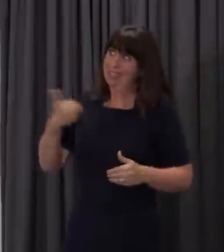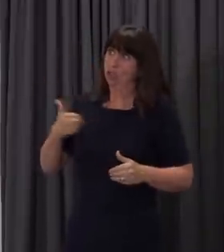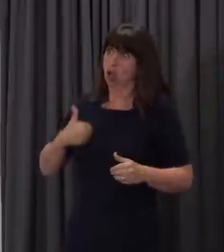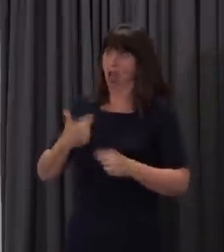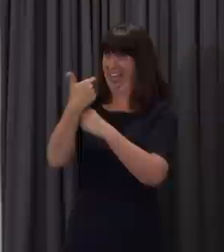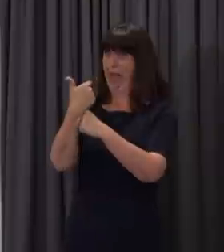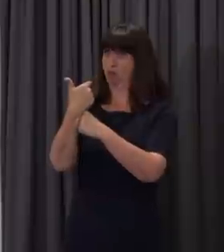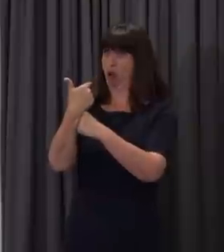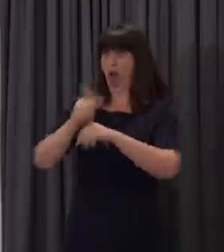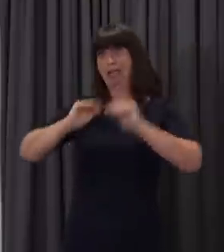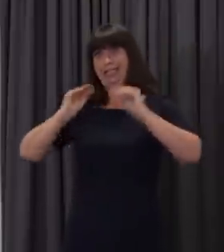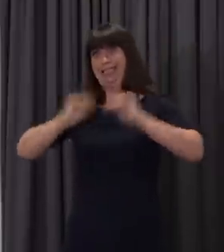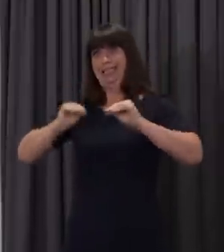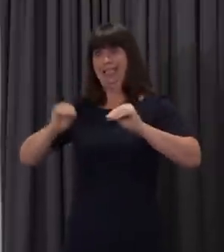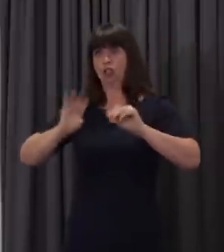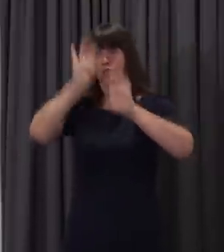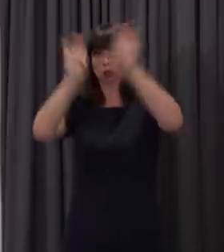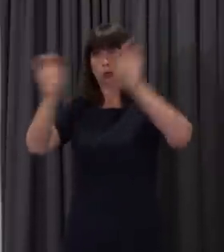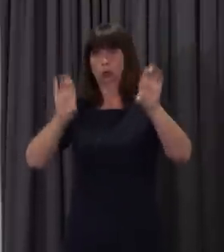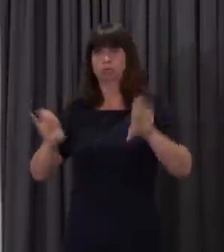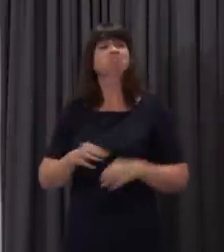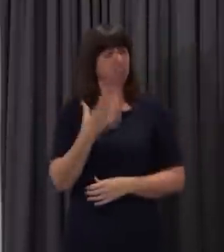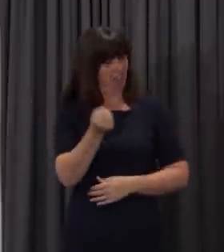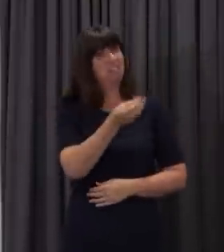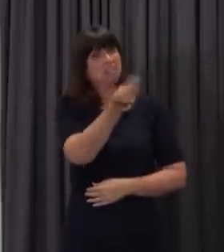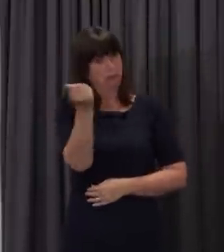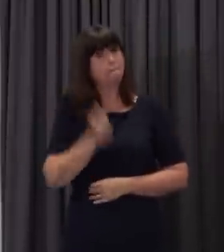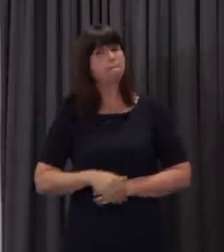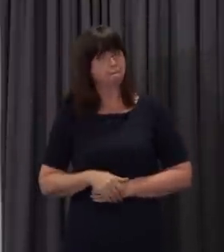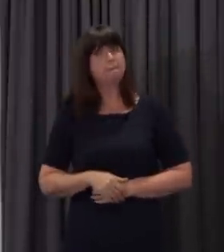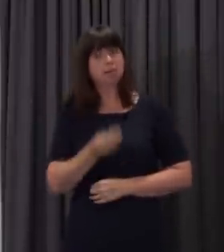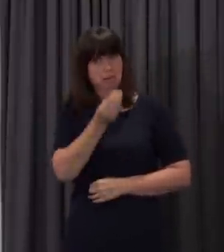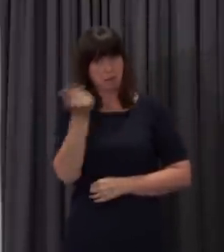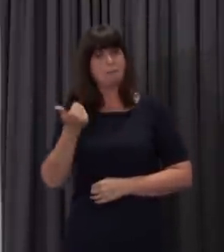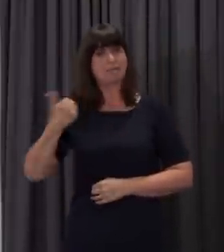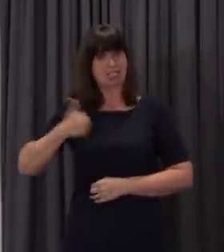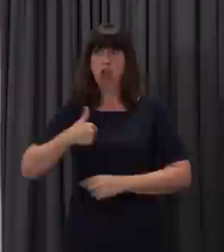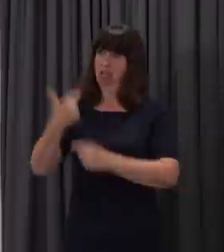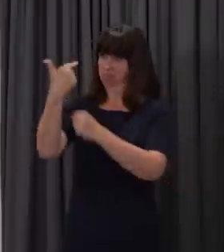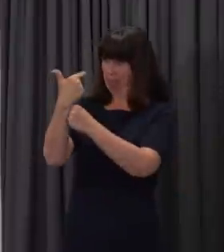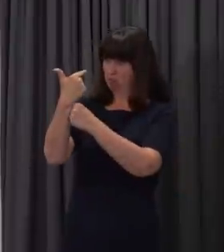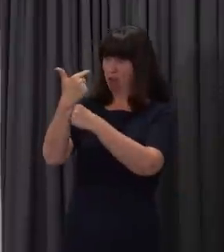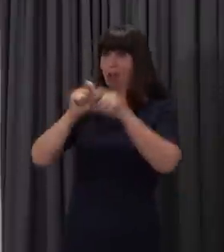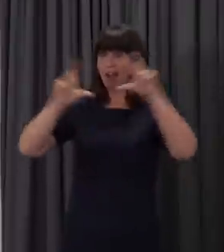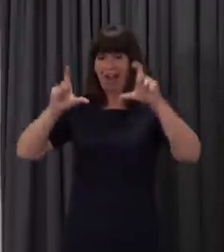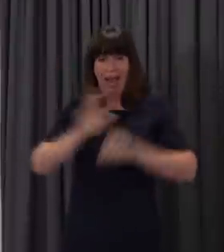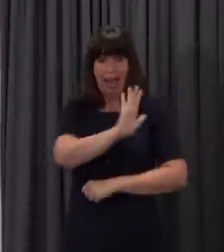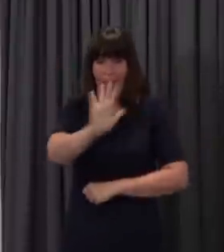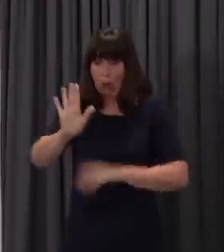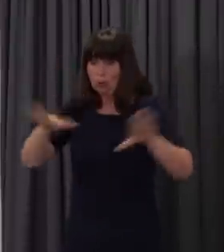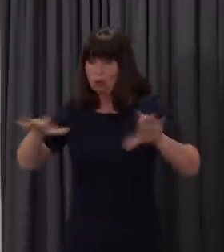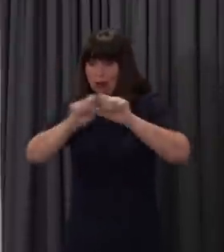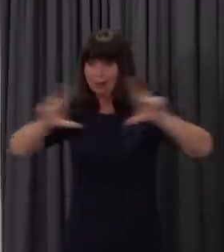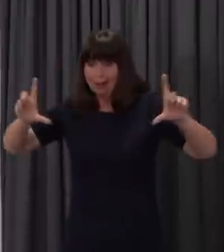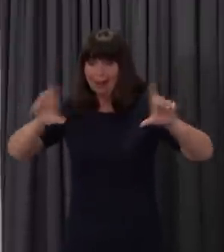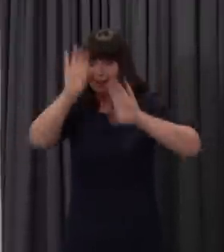are some schools that are providing online live classes currently at the moment. There are some schools providing live online check